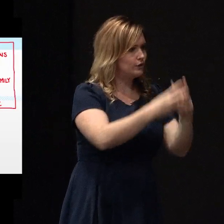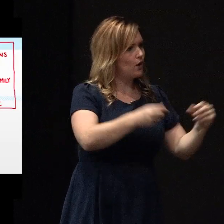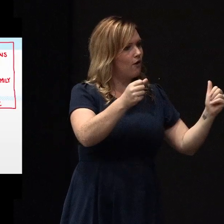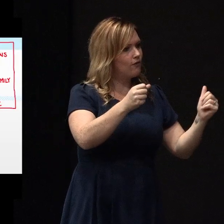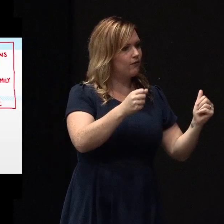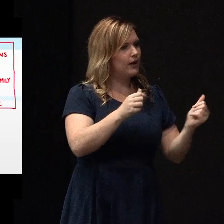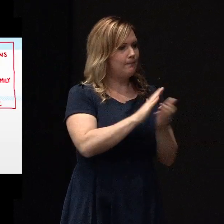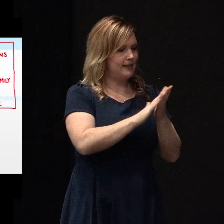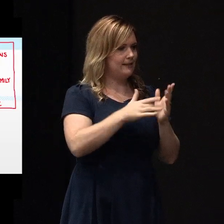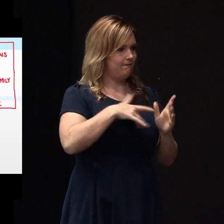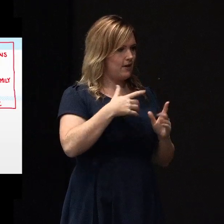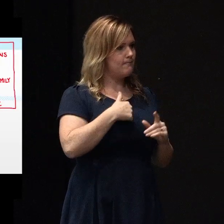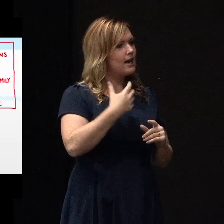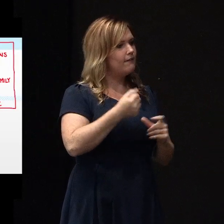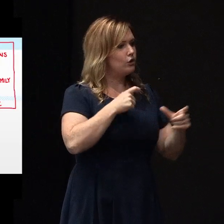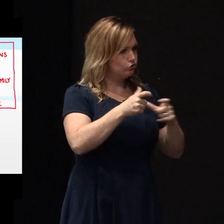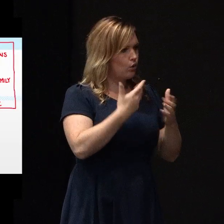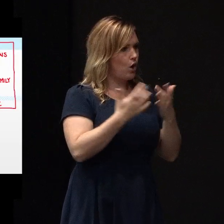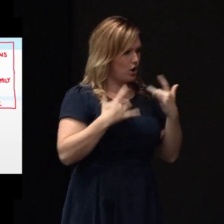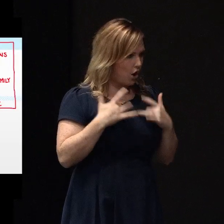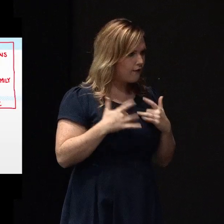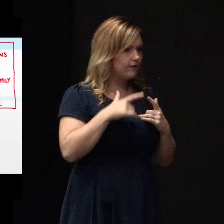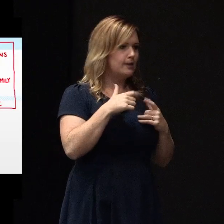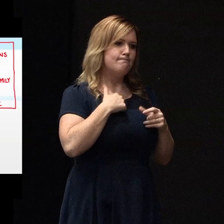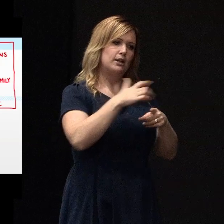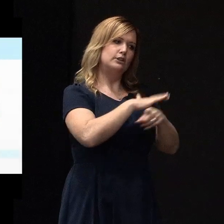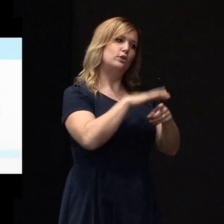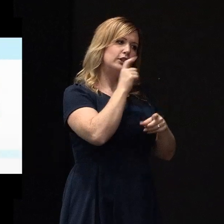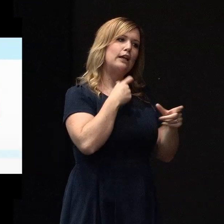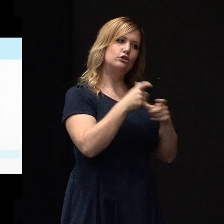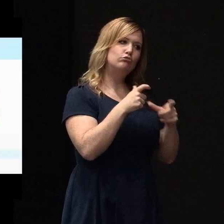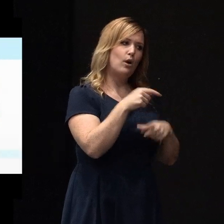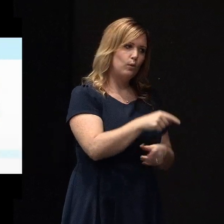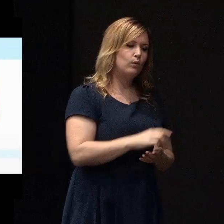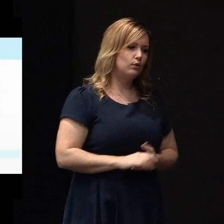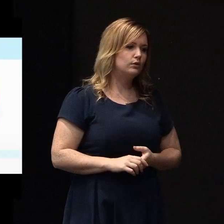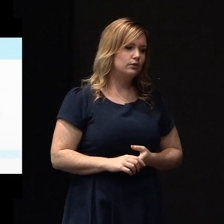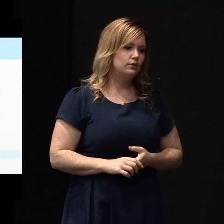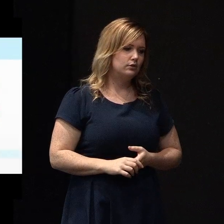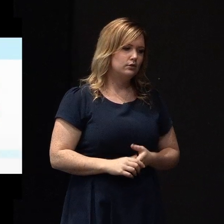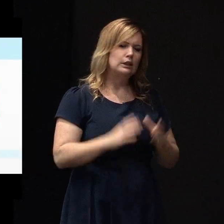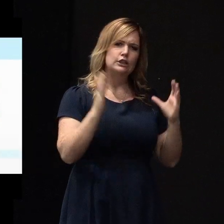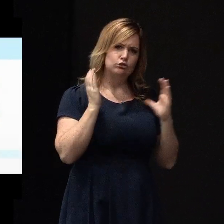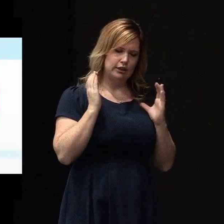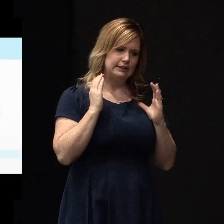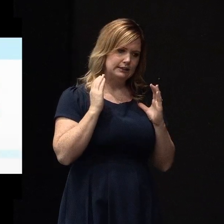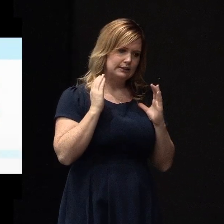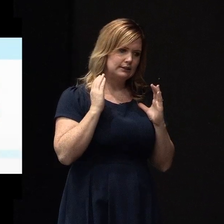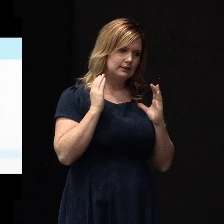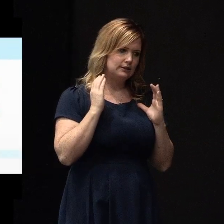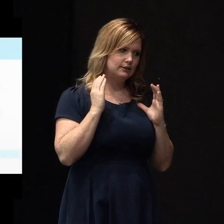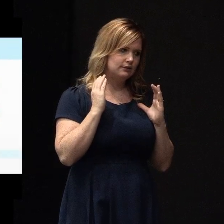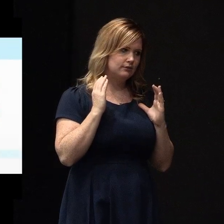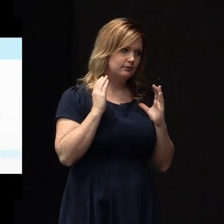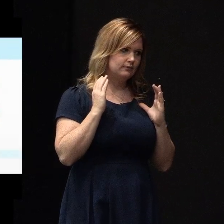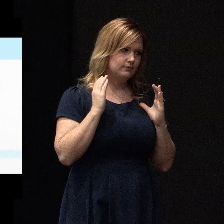control and some ability to manage our own circumstances. The effect of stress is determined by, on the